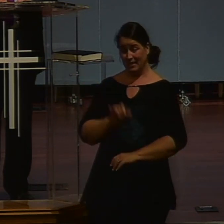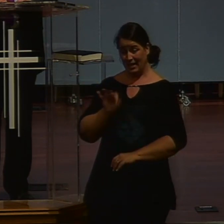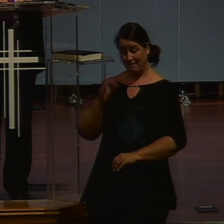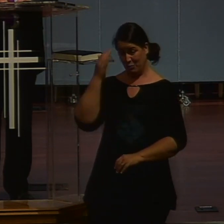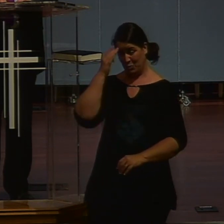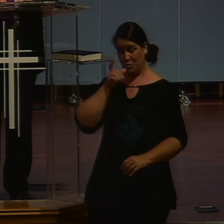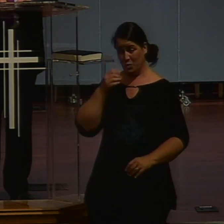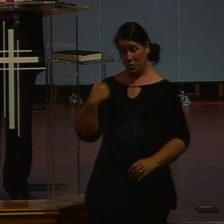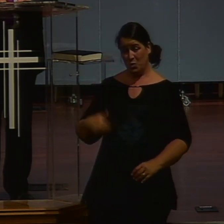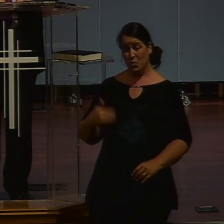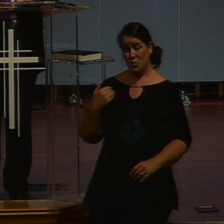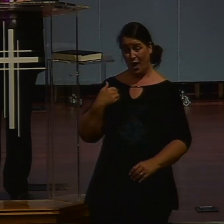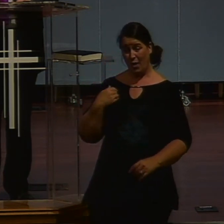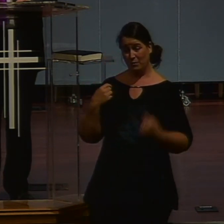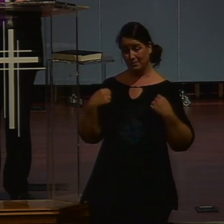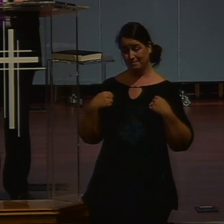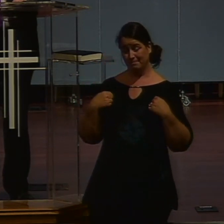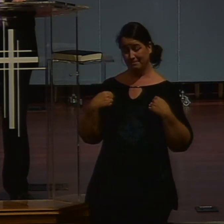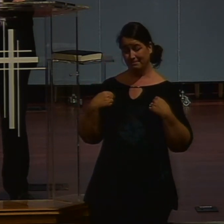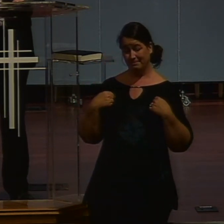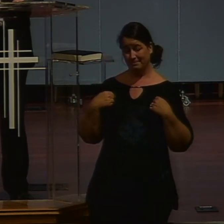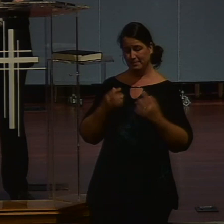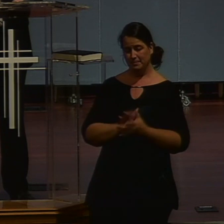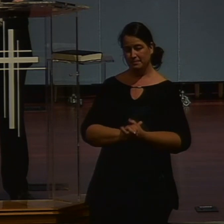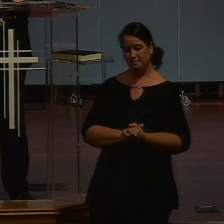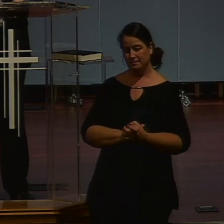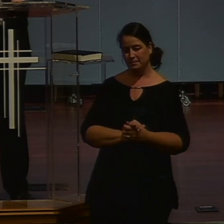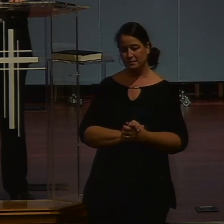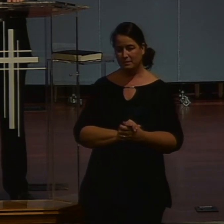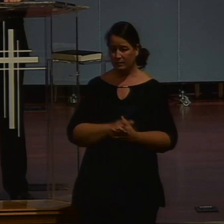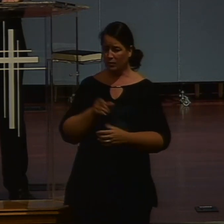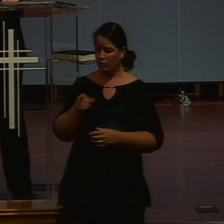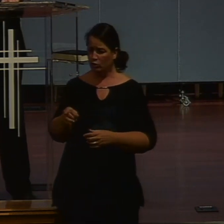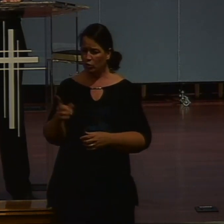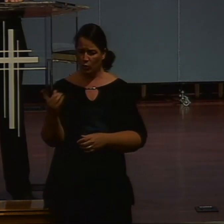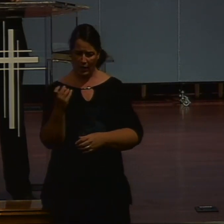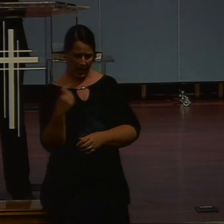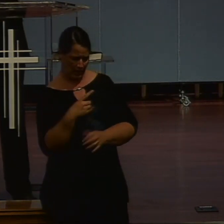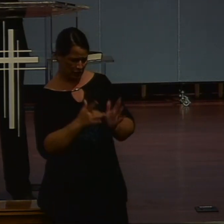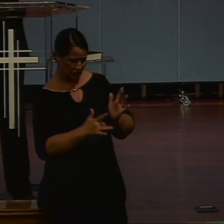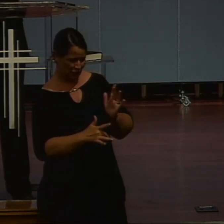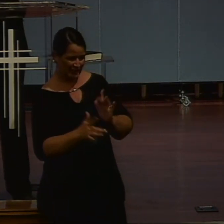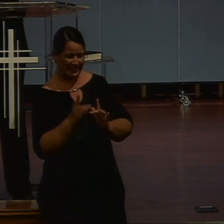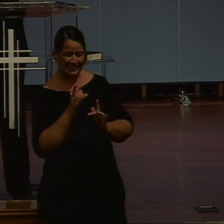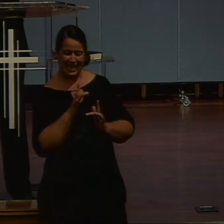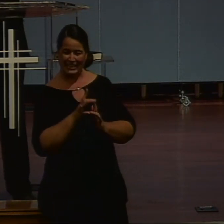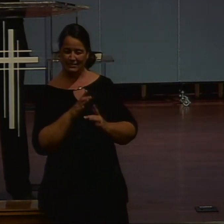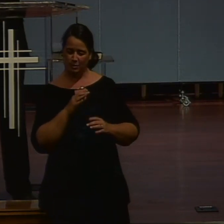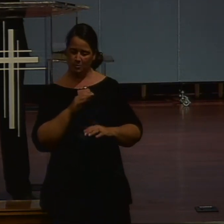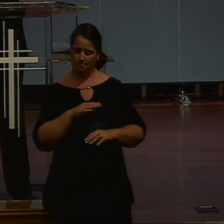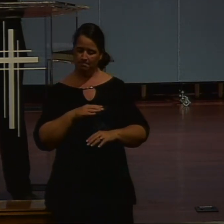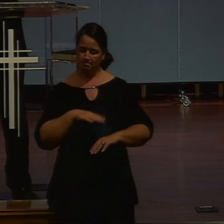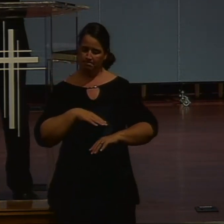only knew who was asking you for this drink. You would ask him for a drink. by the way this this concept